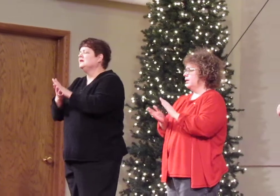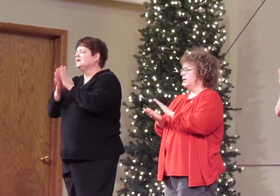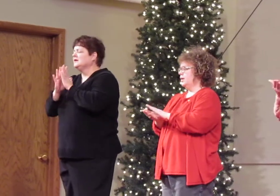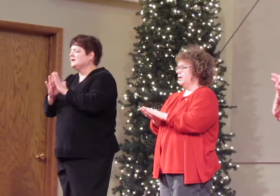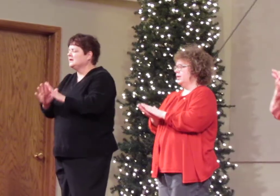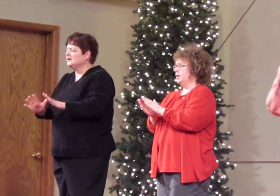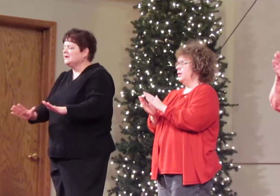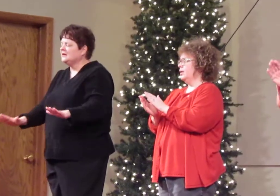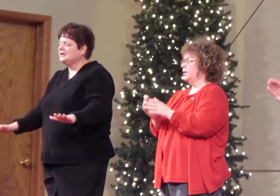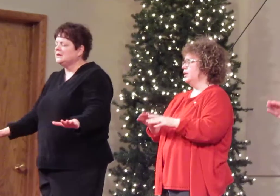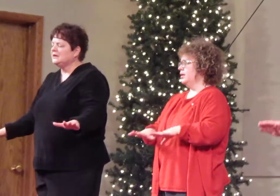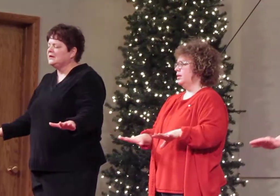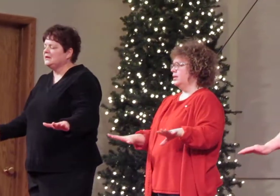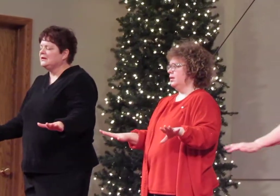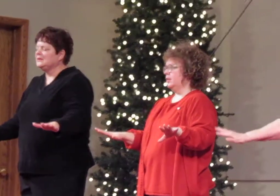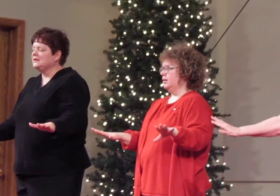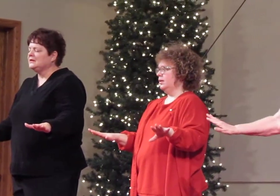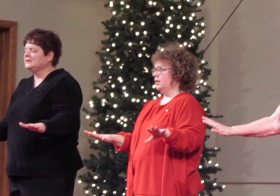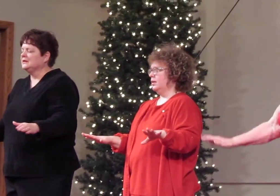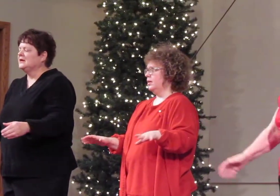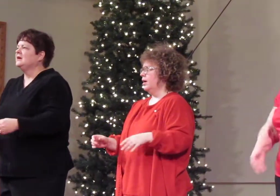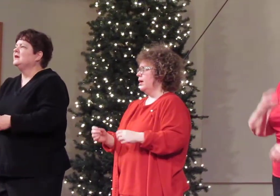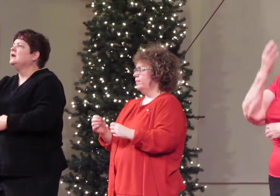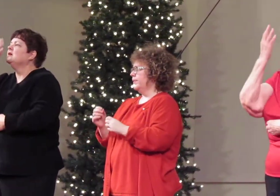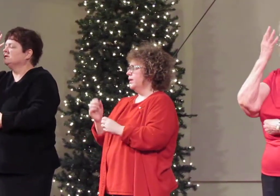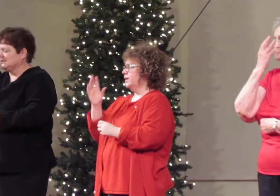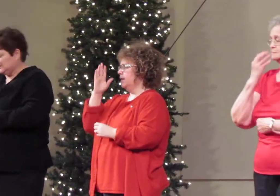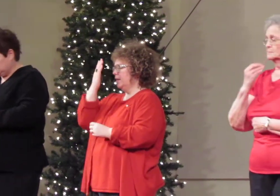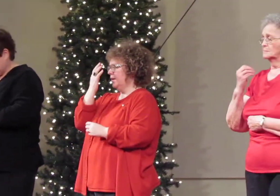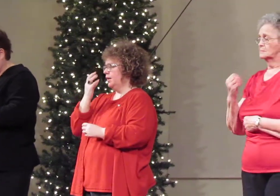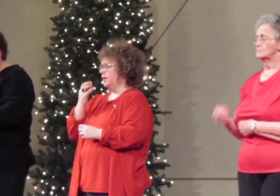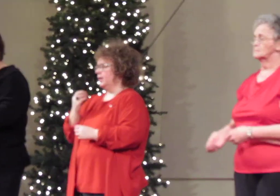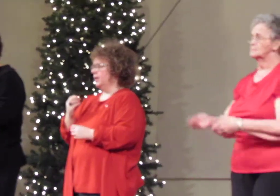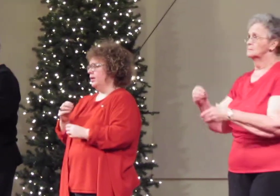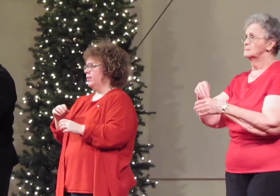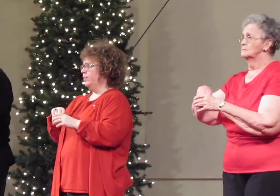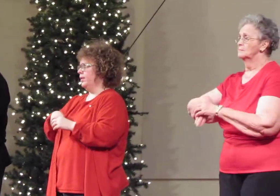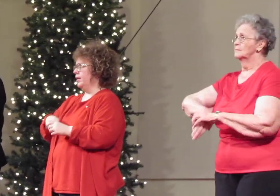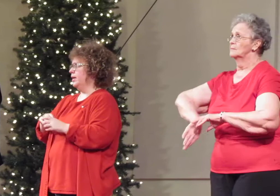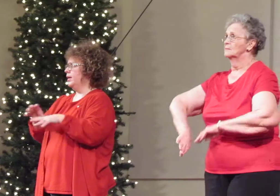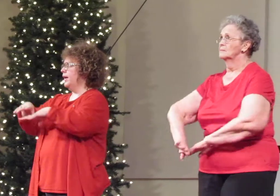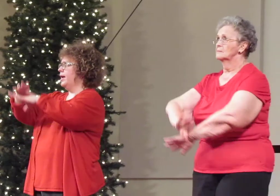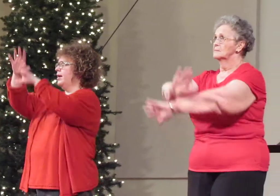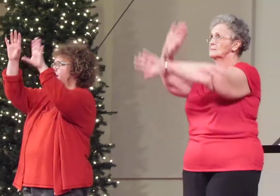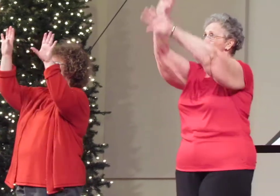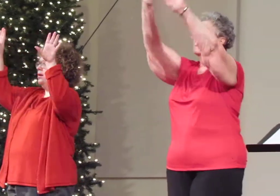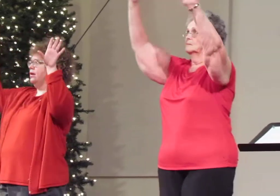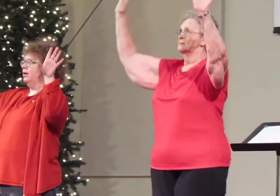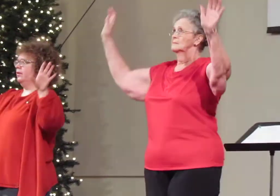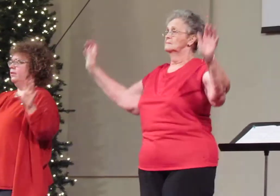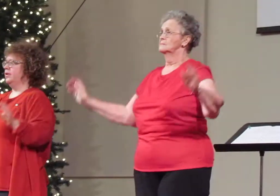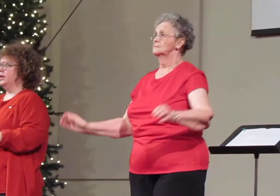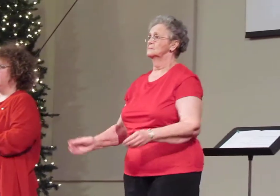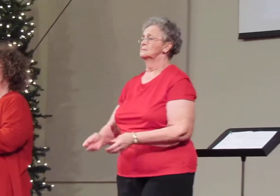sleep in heavenly